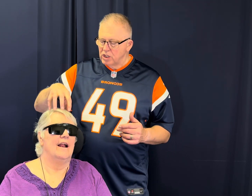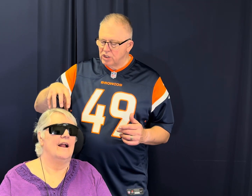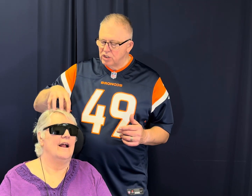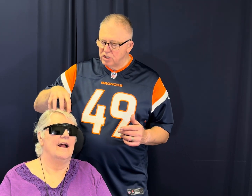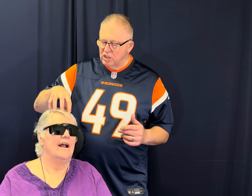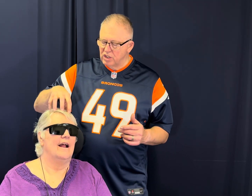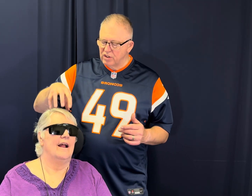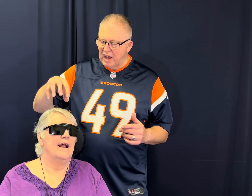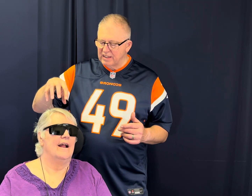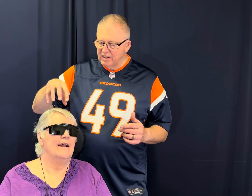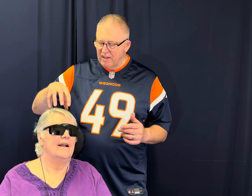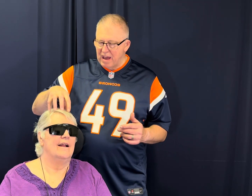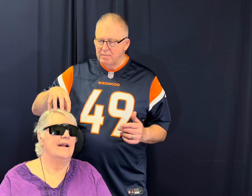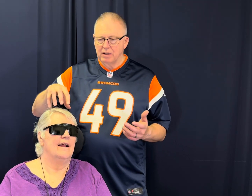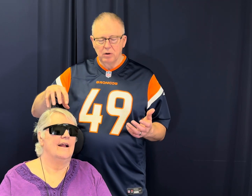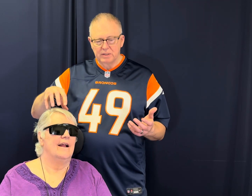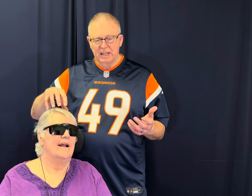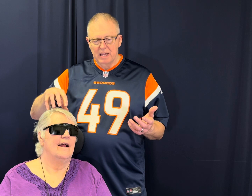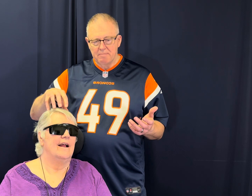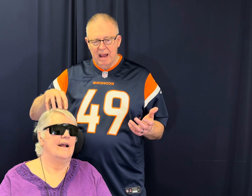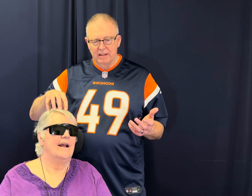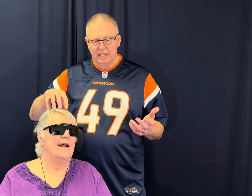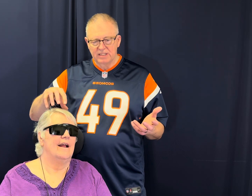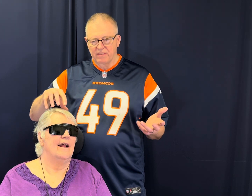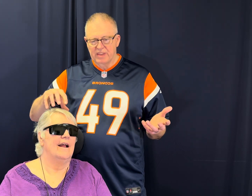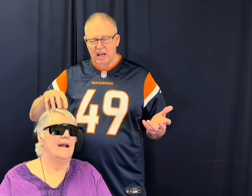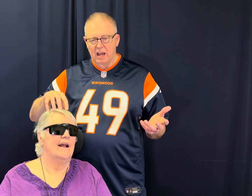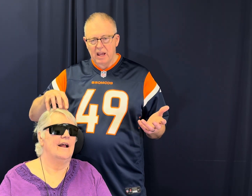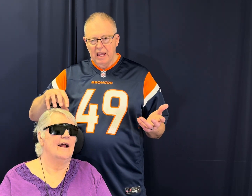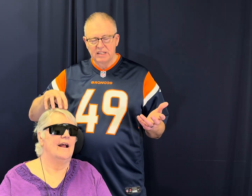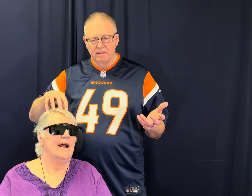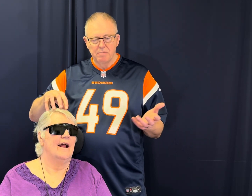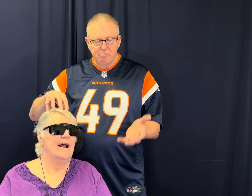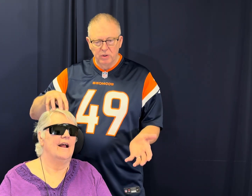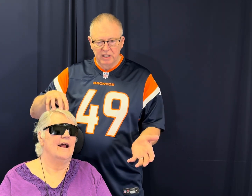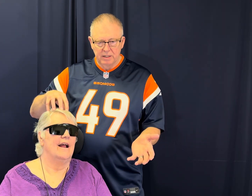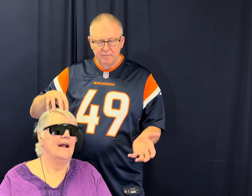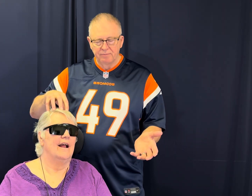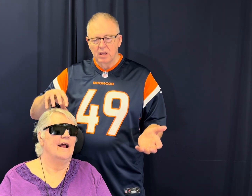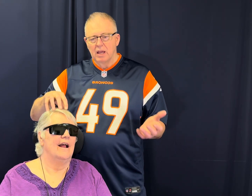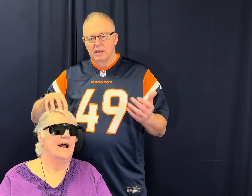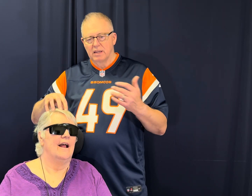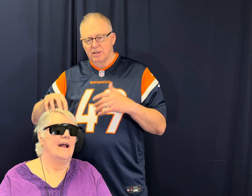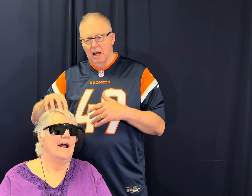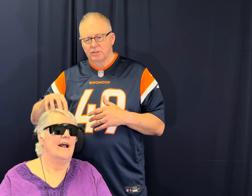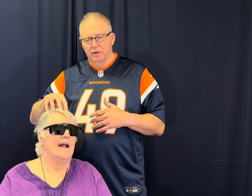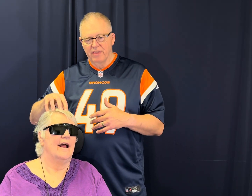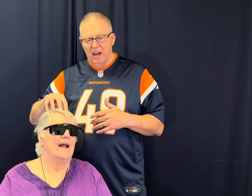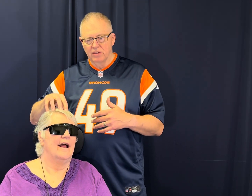you got that many. Well, we take that math, 87 billion times 30,000.